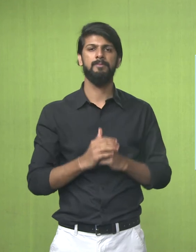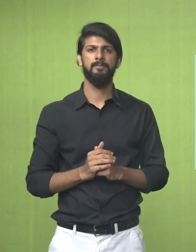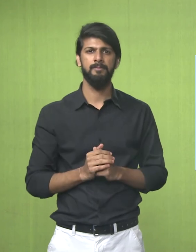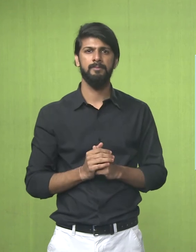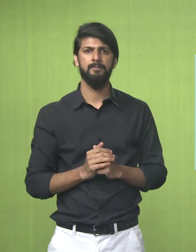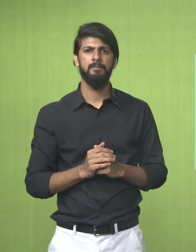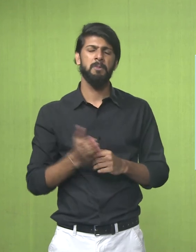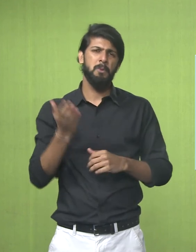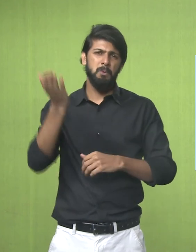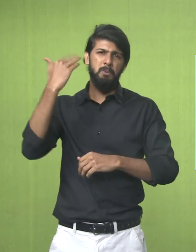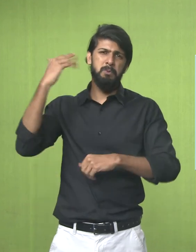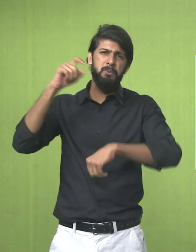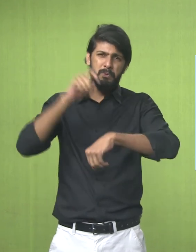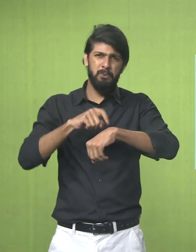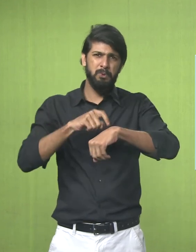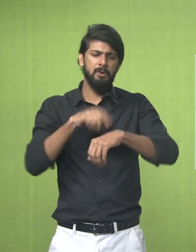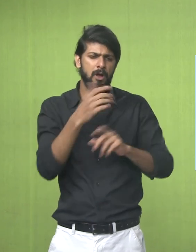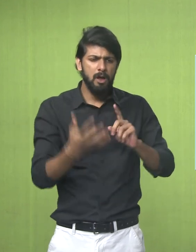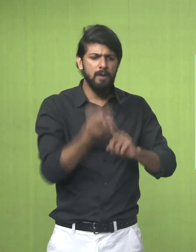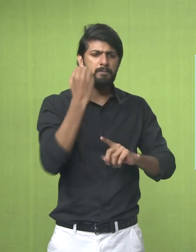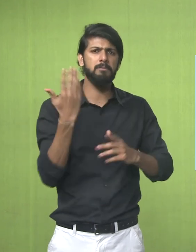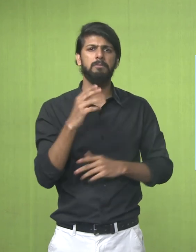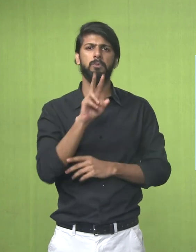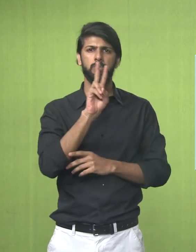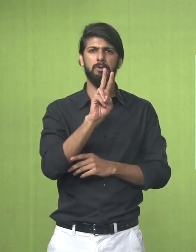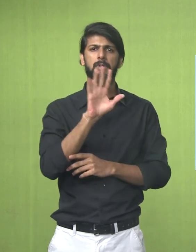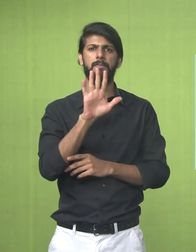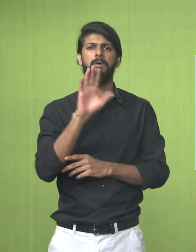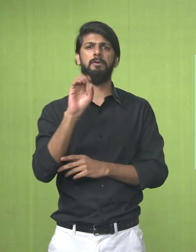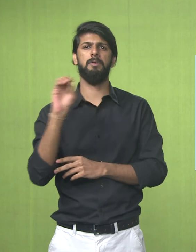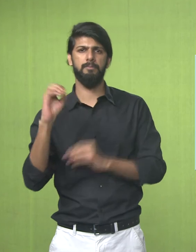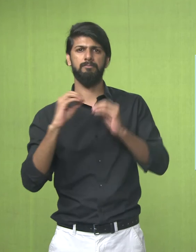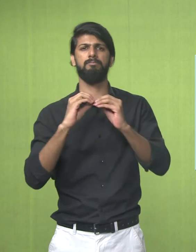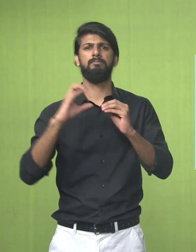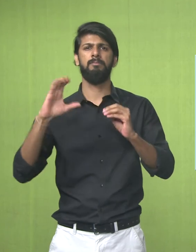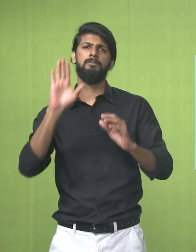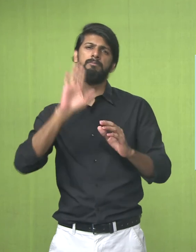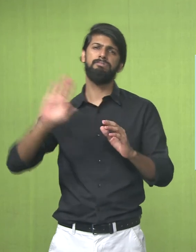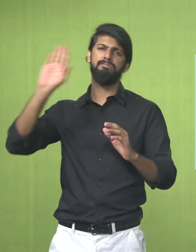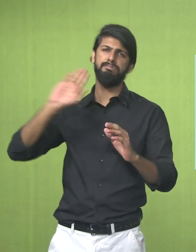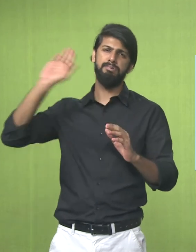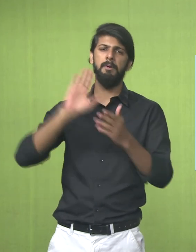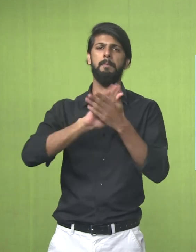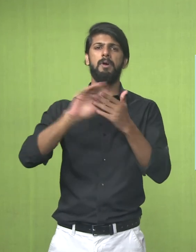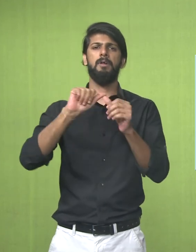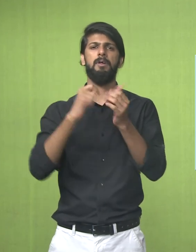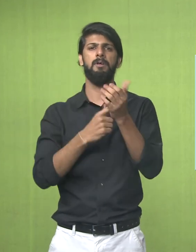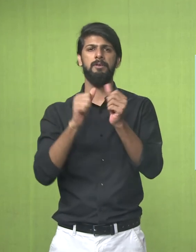Used to paint the snake pattern The period is 2500 BC